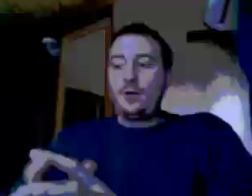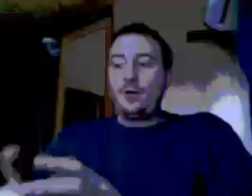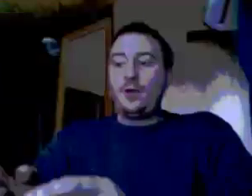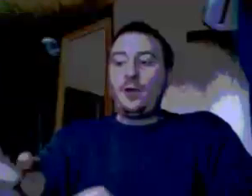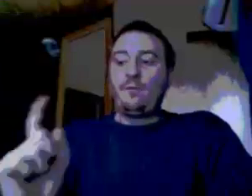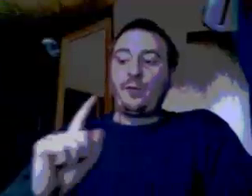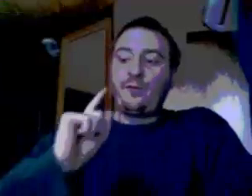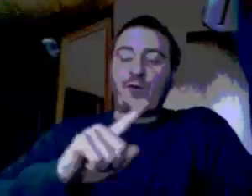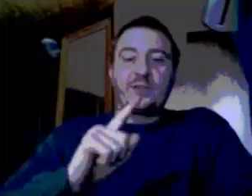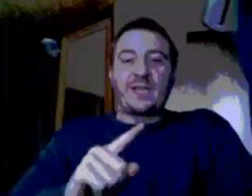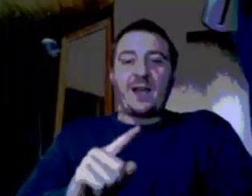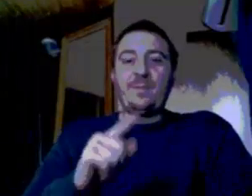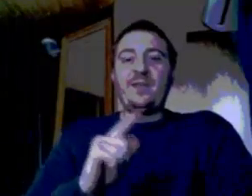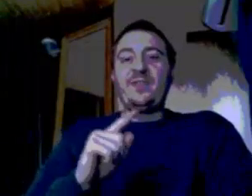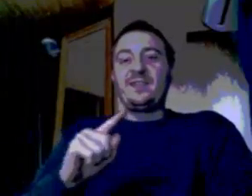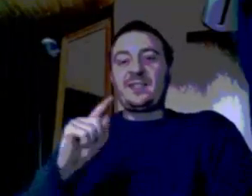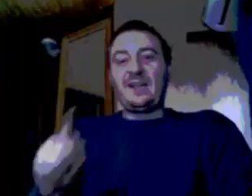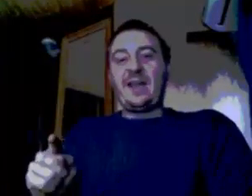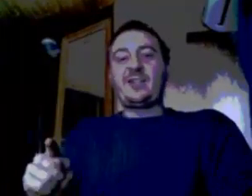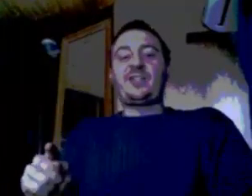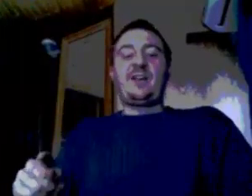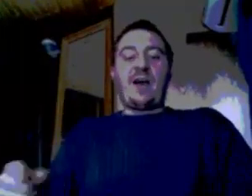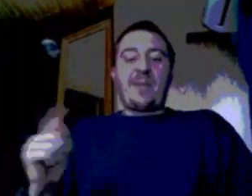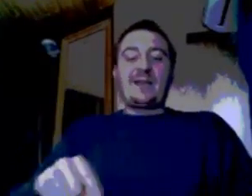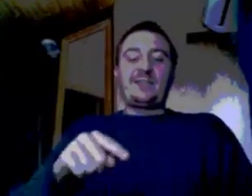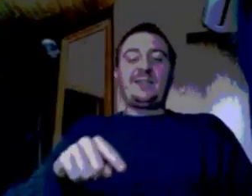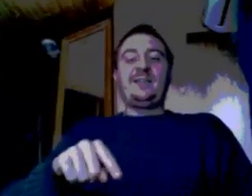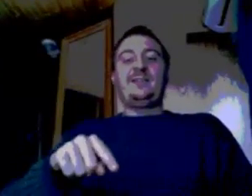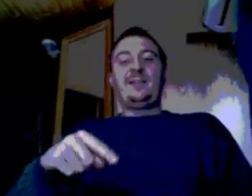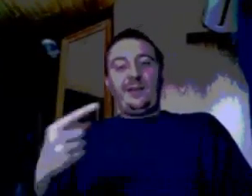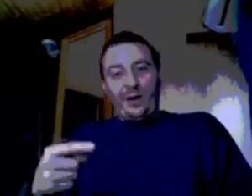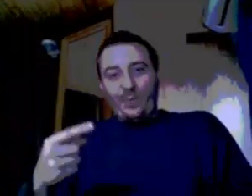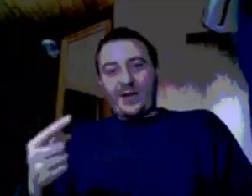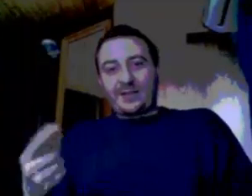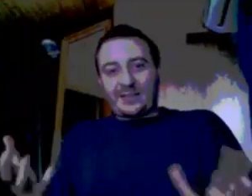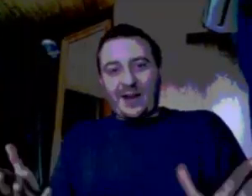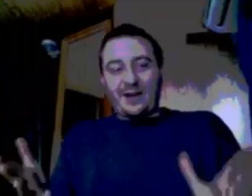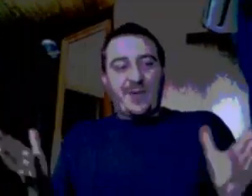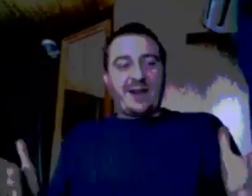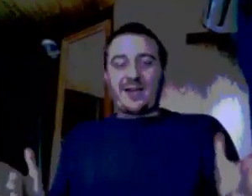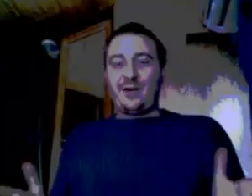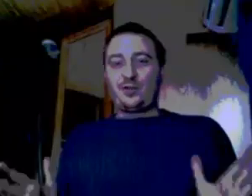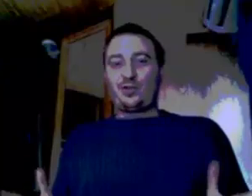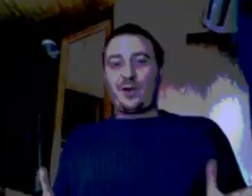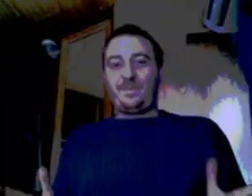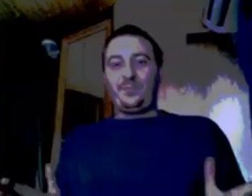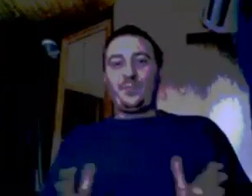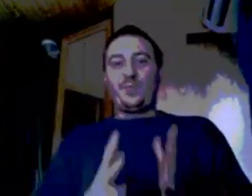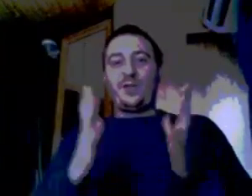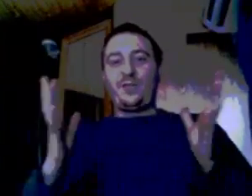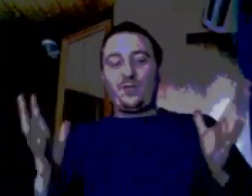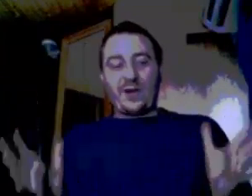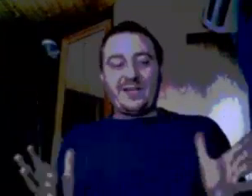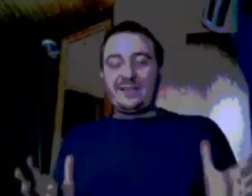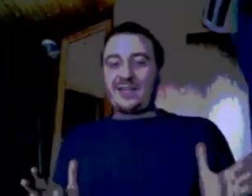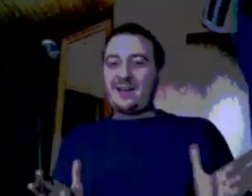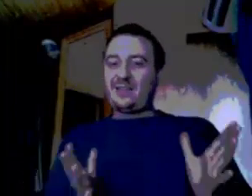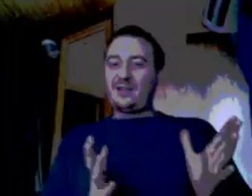For the first time in this election, I'm actually a little bit excited about Donald Trump with what he said at the